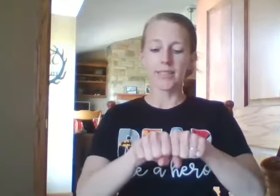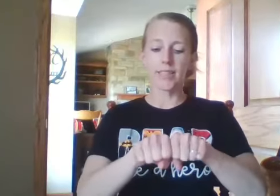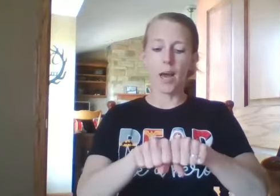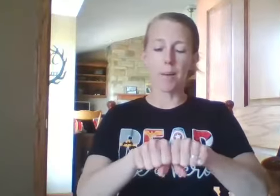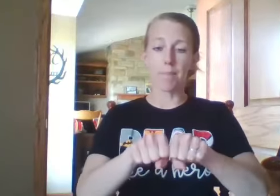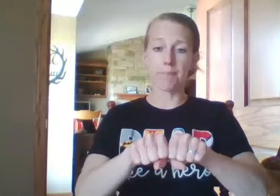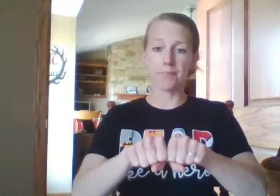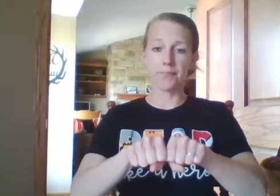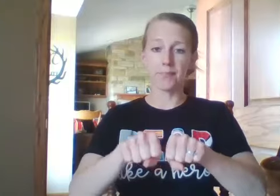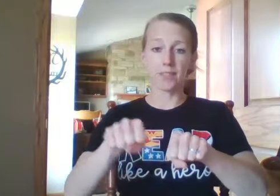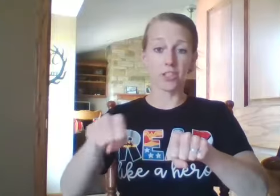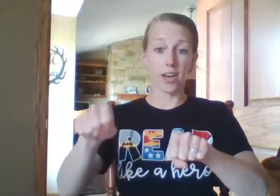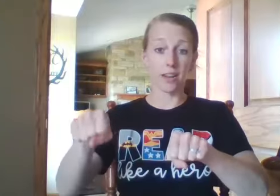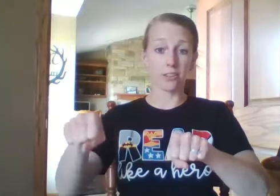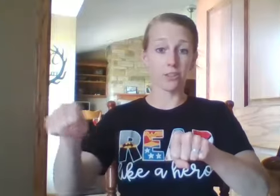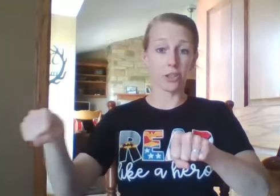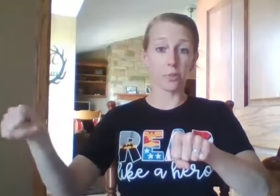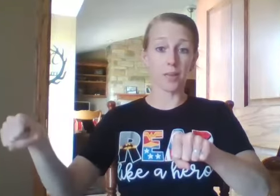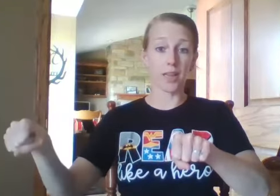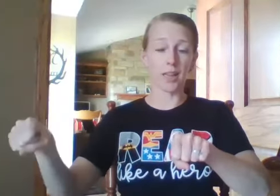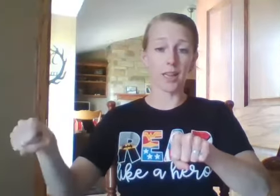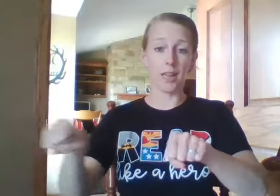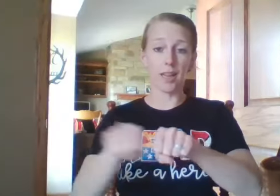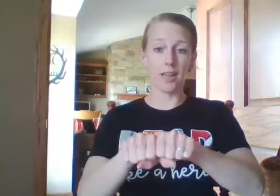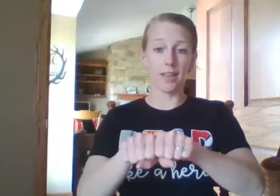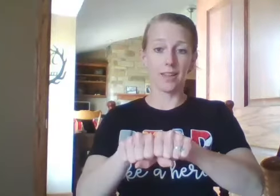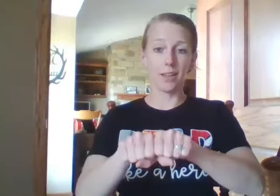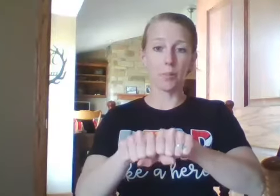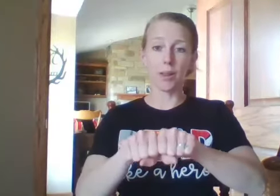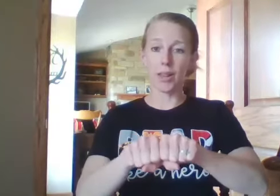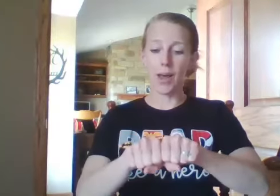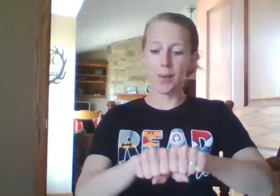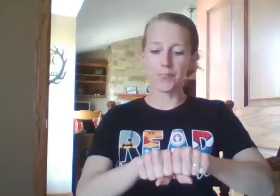Some. Change to pull. Plum.